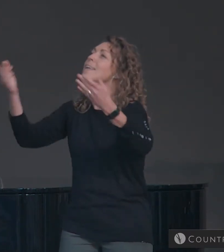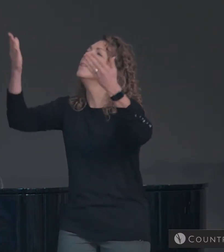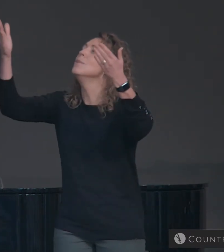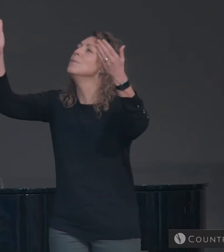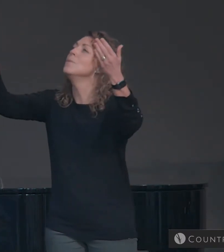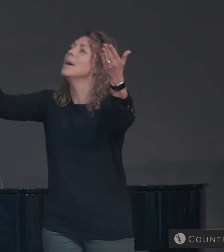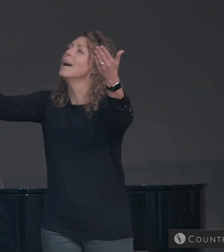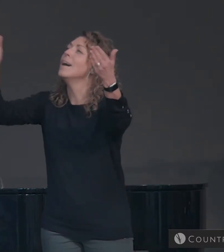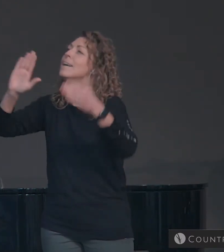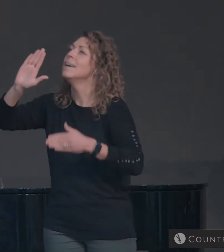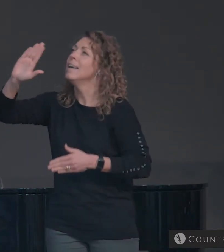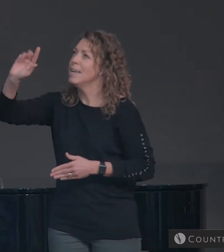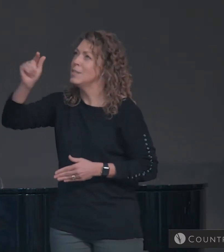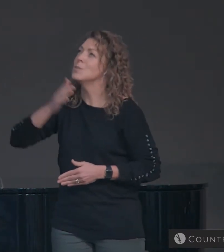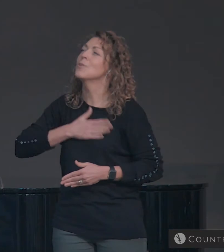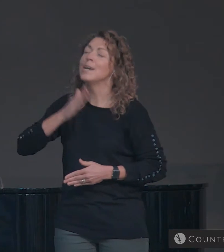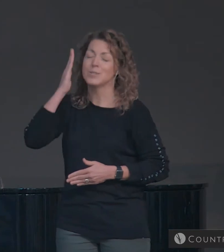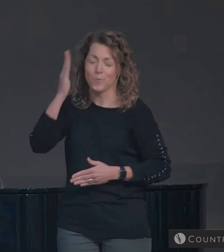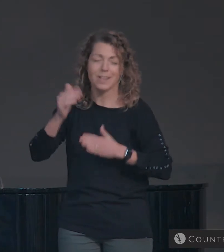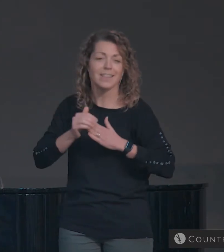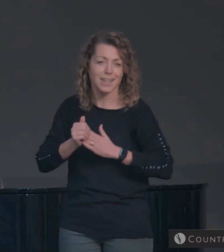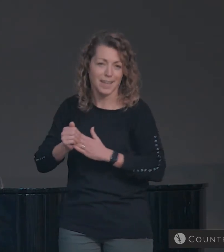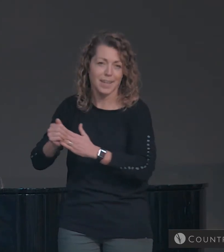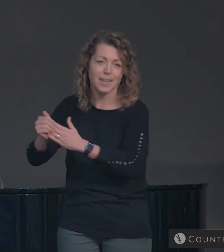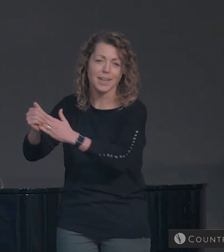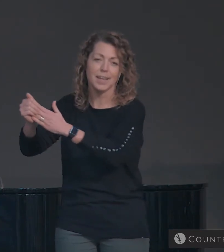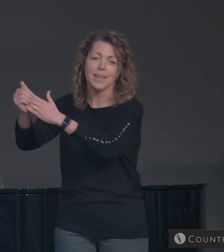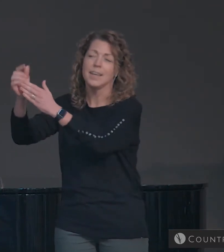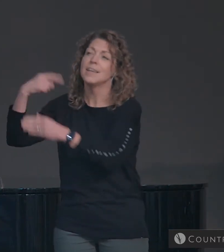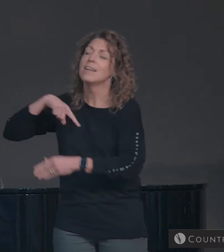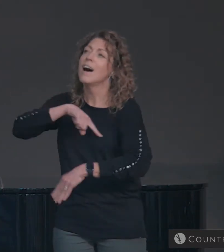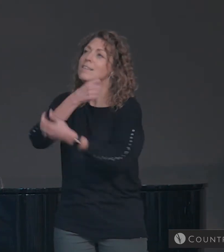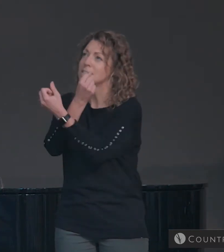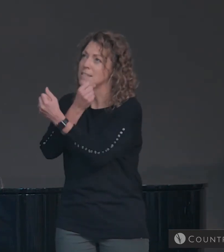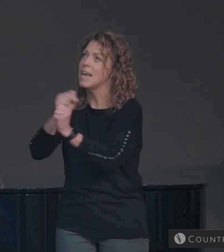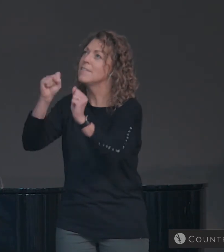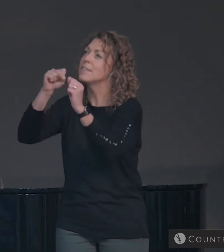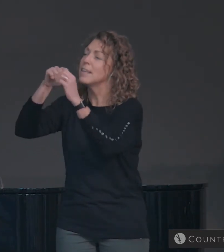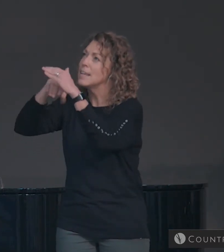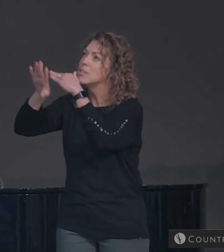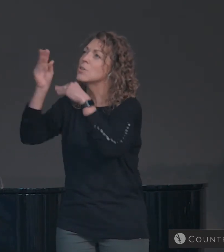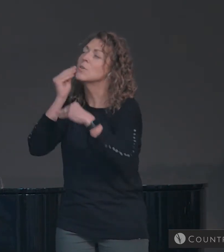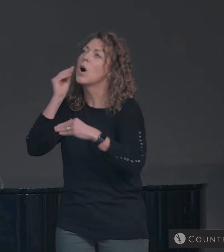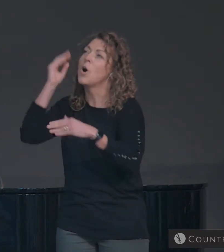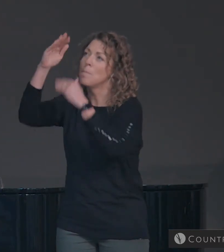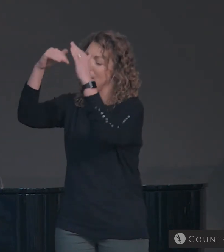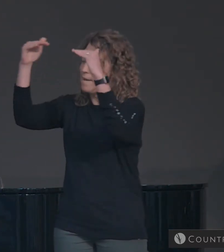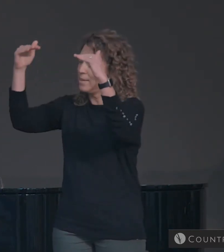hallelujah, the King of on